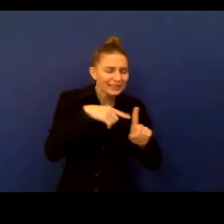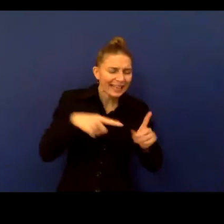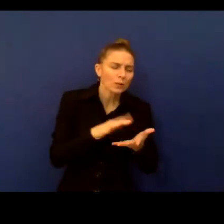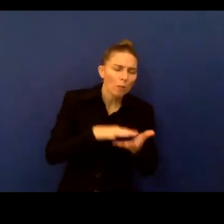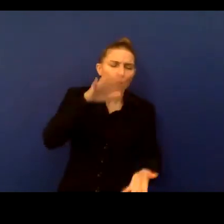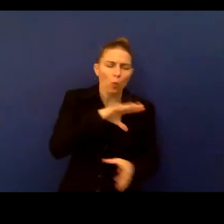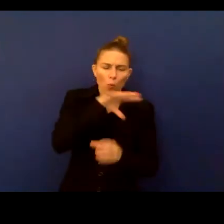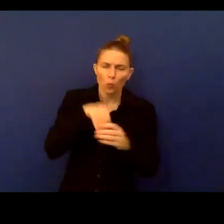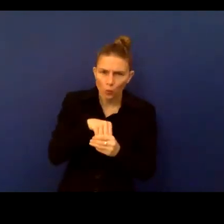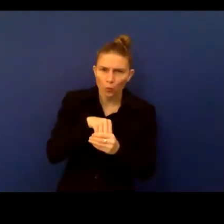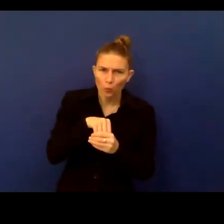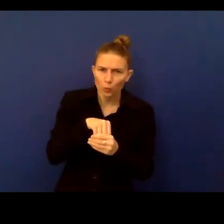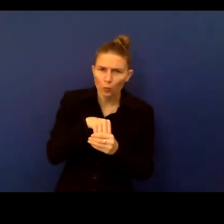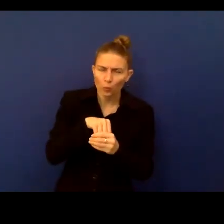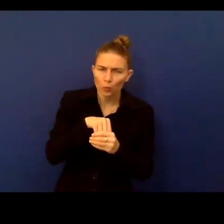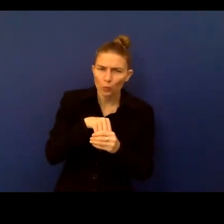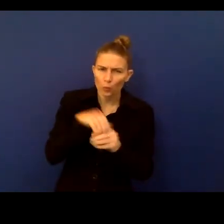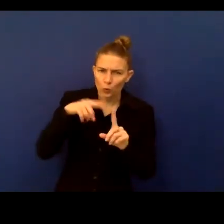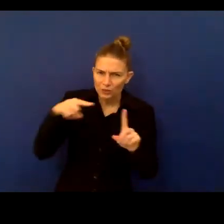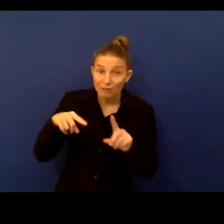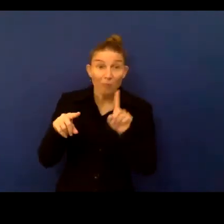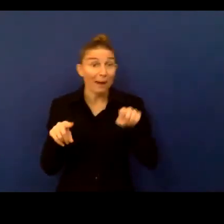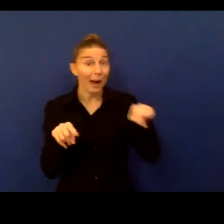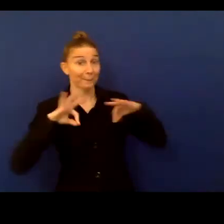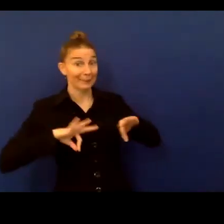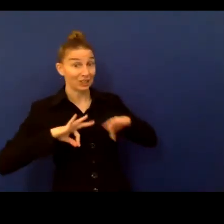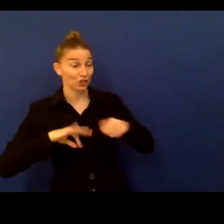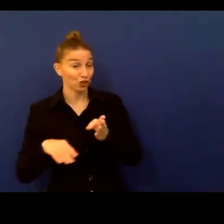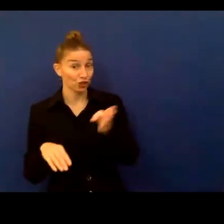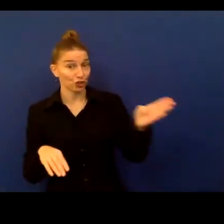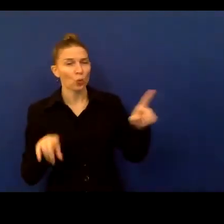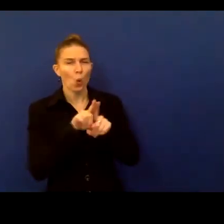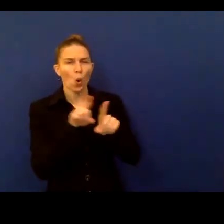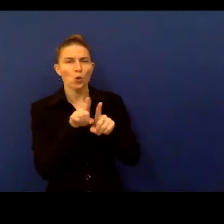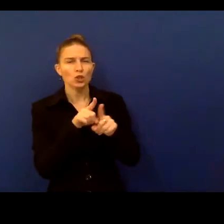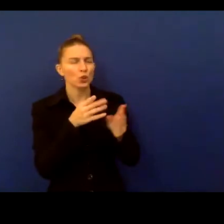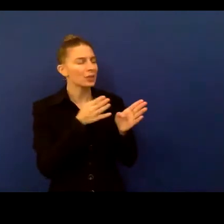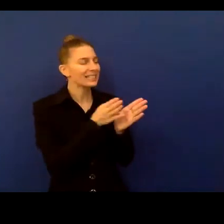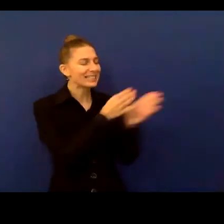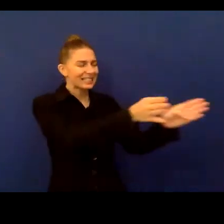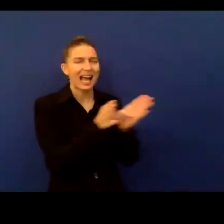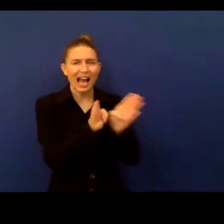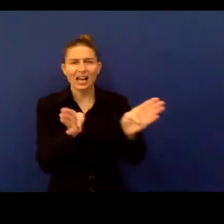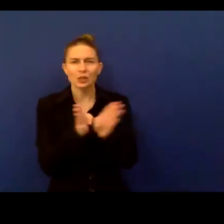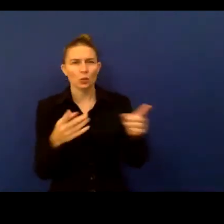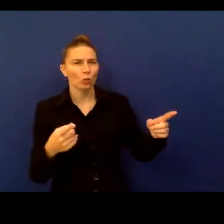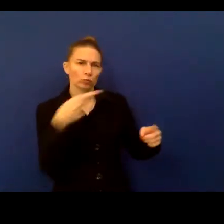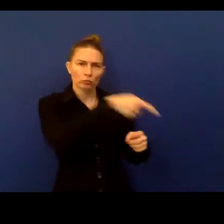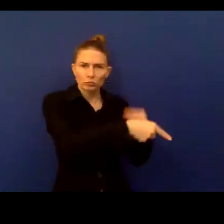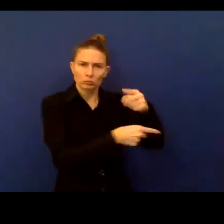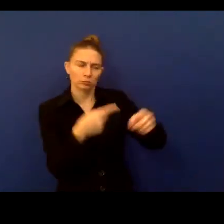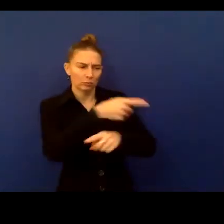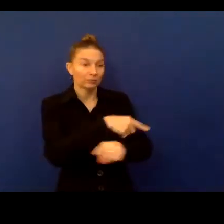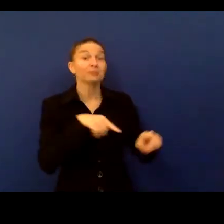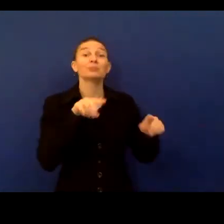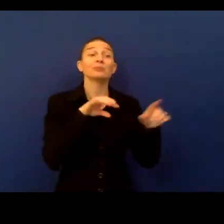And an important part of that work we are doing with the ministry is facilitating cross-sectoral collaboration, including engaging the national